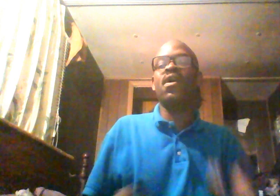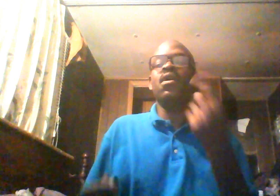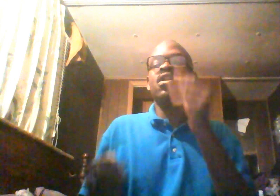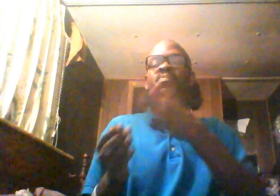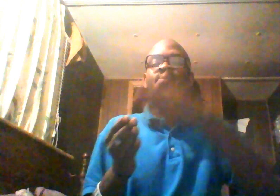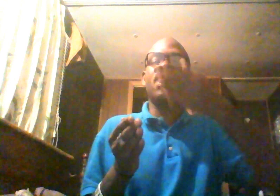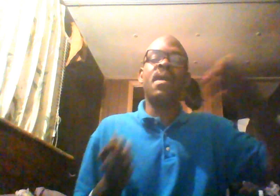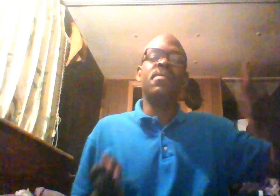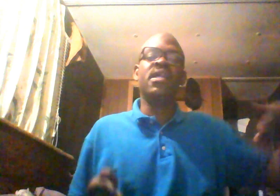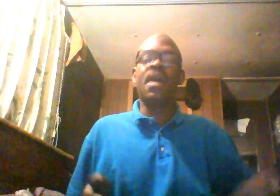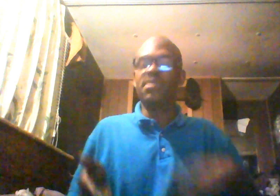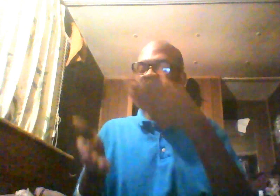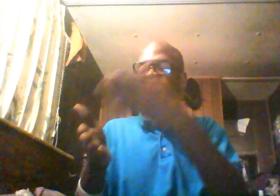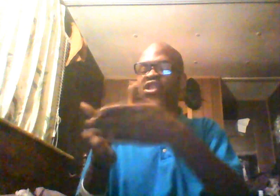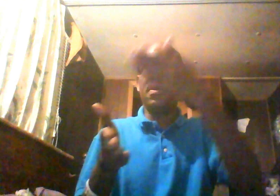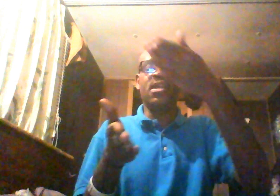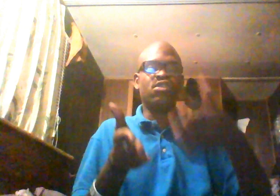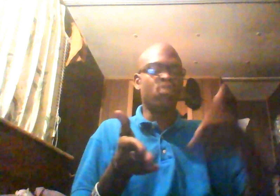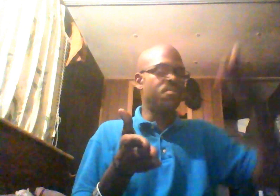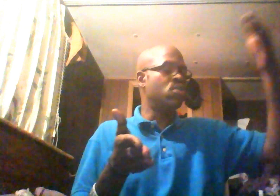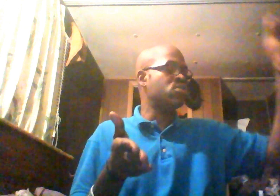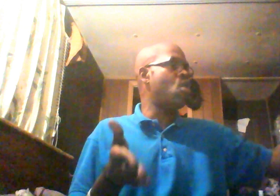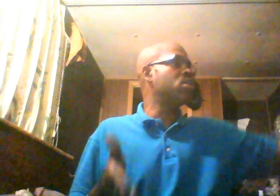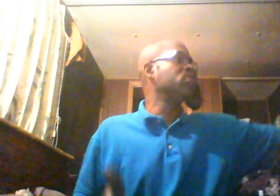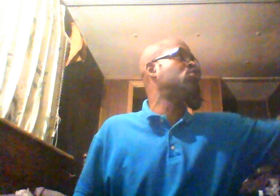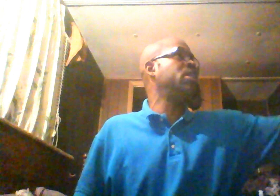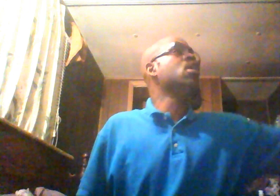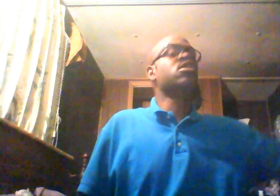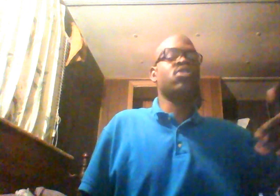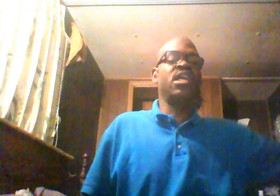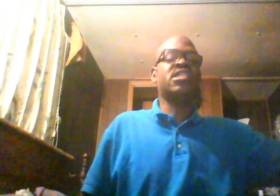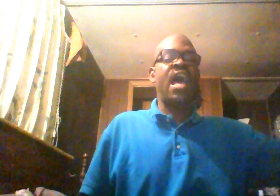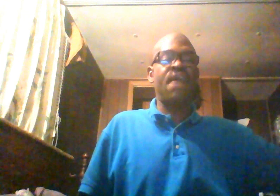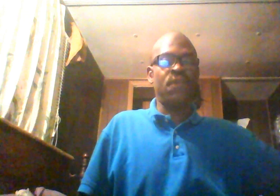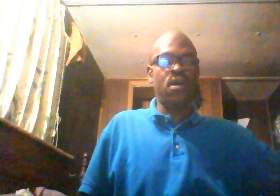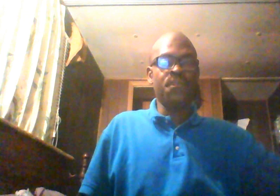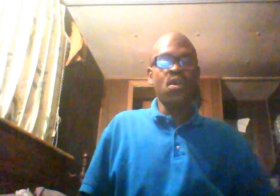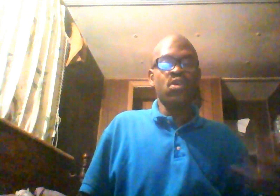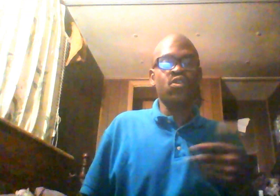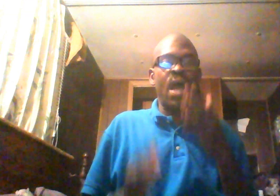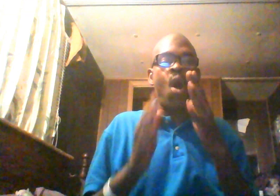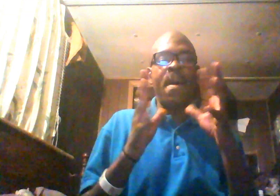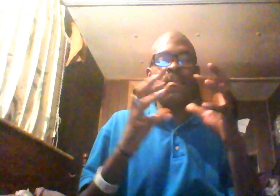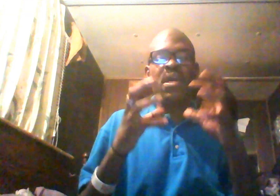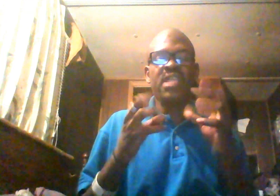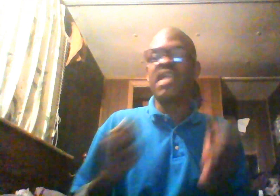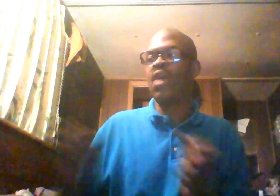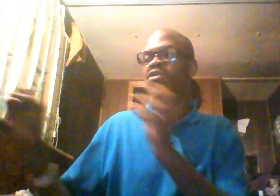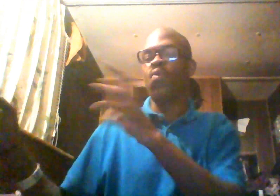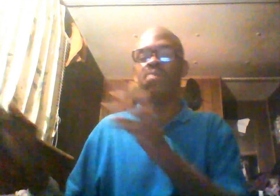spread my money out between the shipping and distributors and all of this shit to get to Africa so that all my money is not going to one